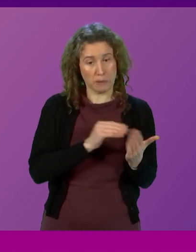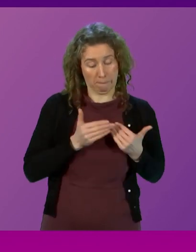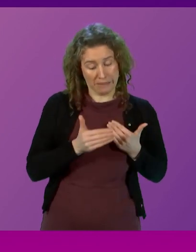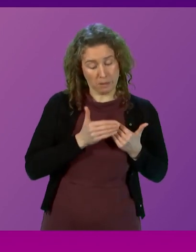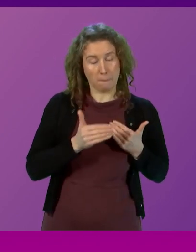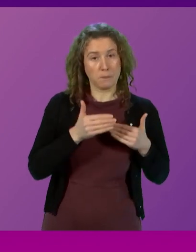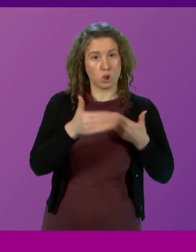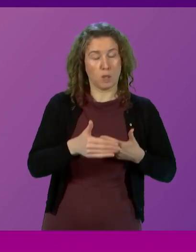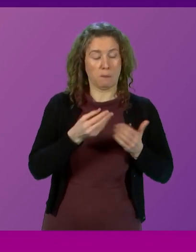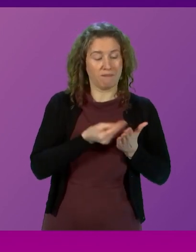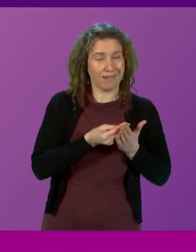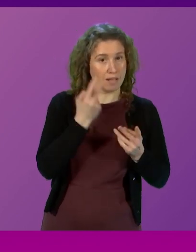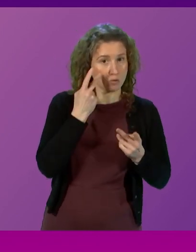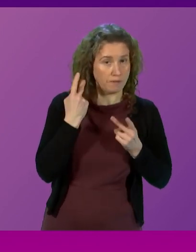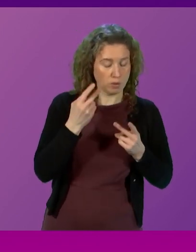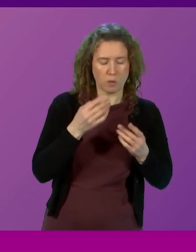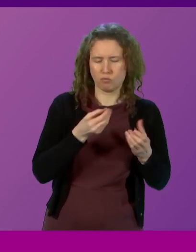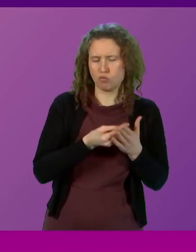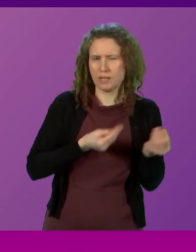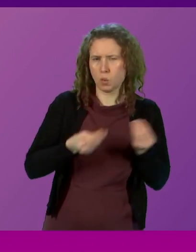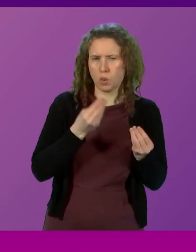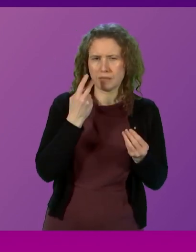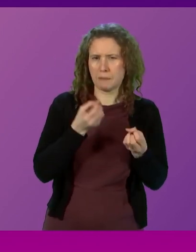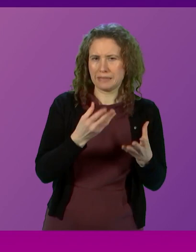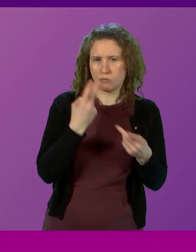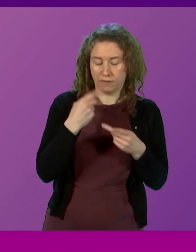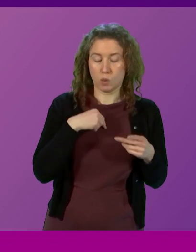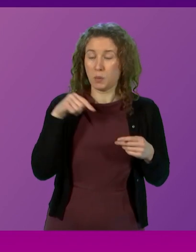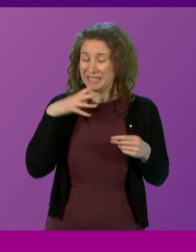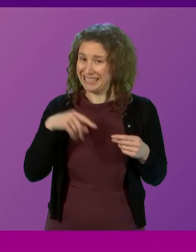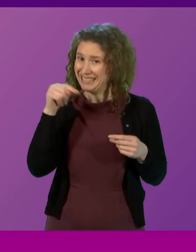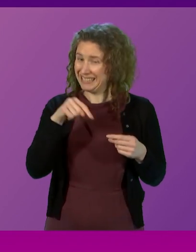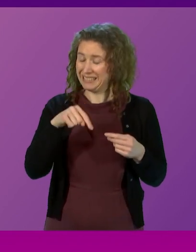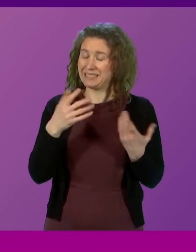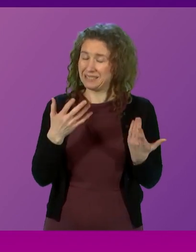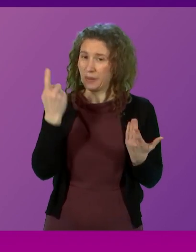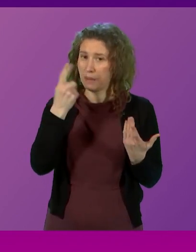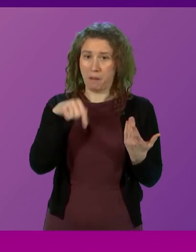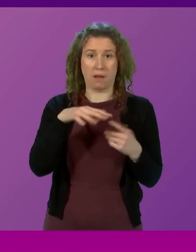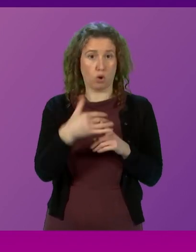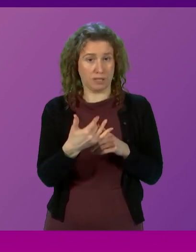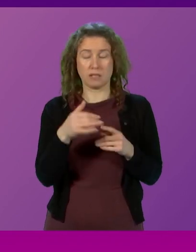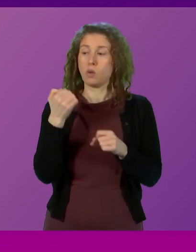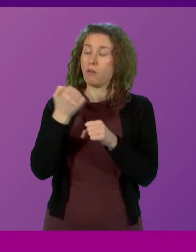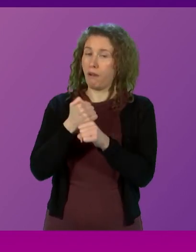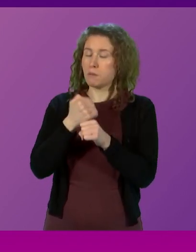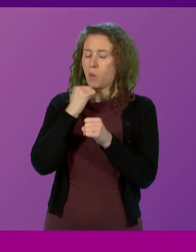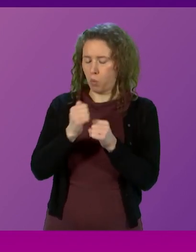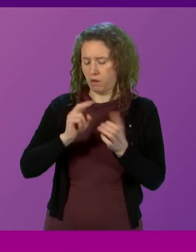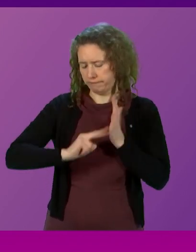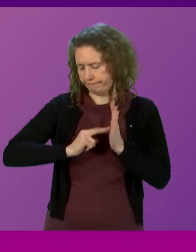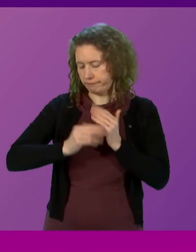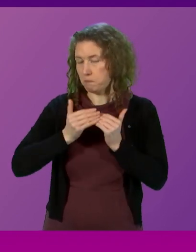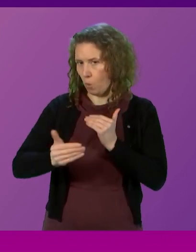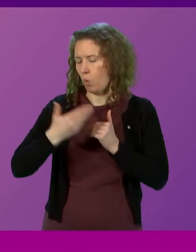financial strategy and the resource spending review, will be ever more required in this context, and the Government will set out further plans in due